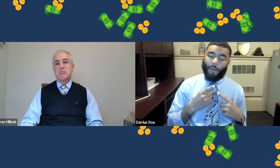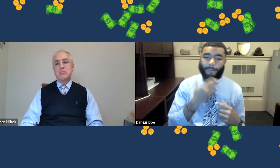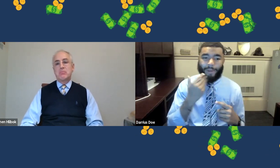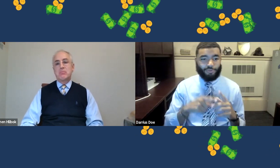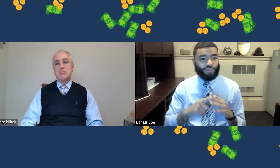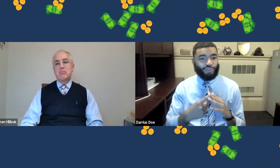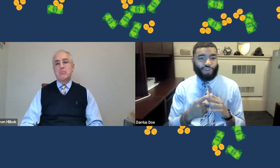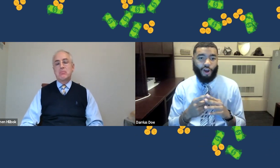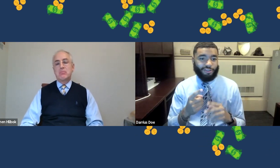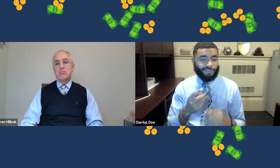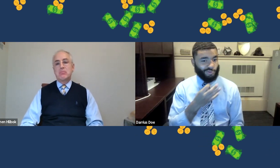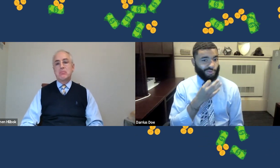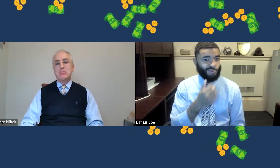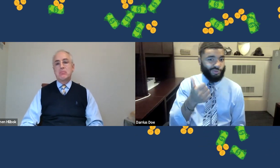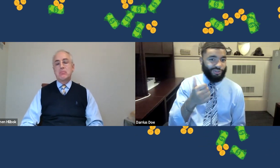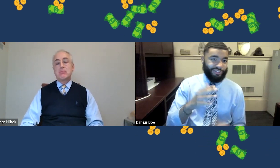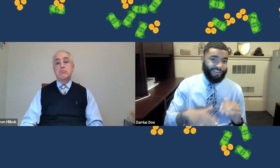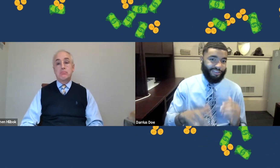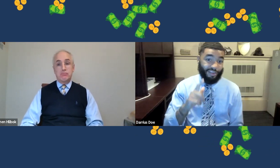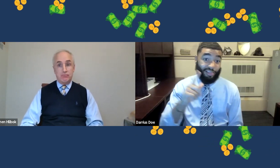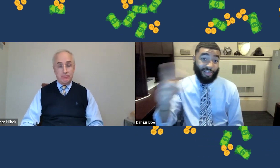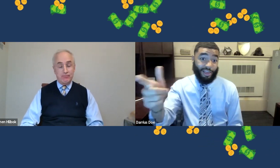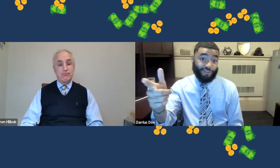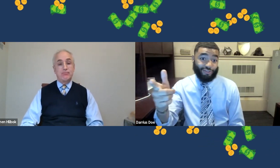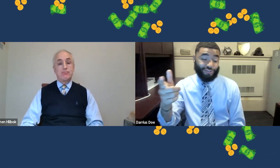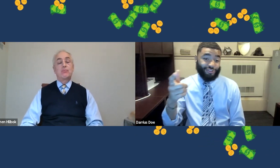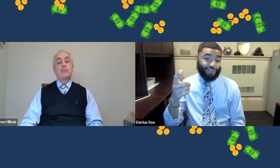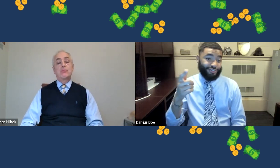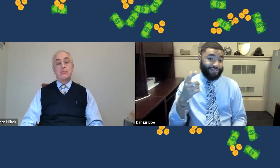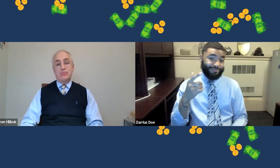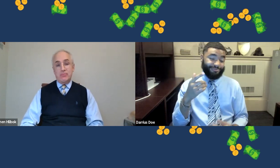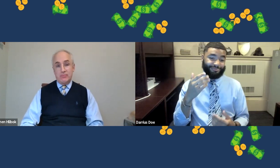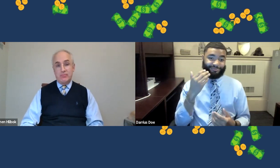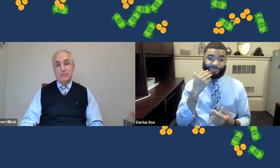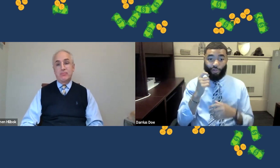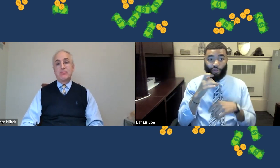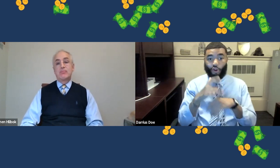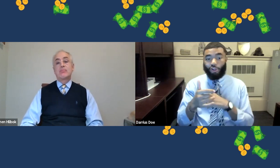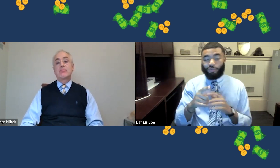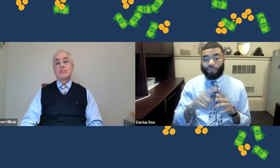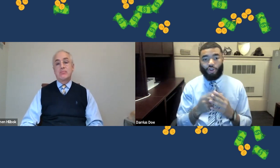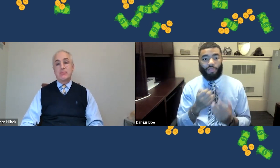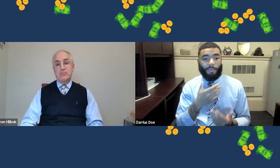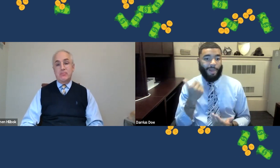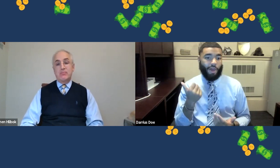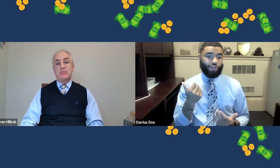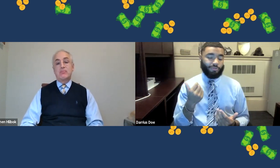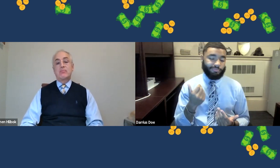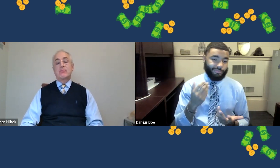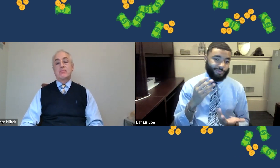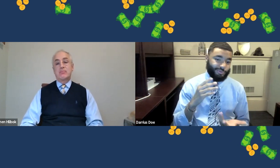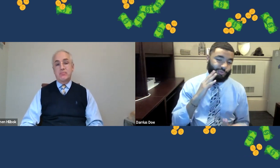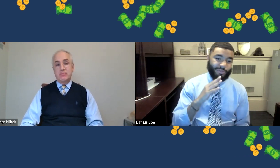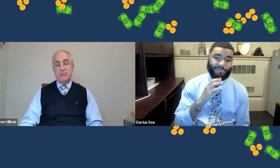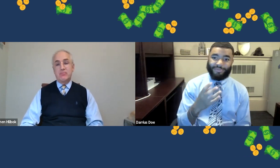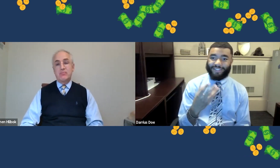to start sooner rather than later, especially when it comes to retirement. So the earlier you start, the better